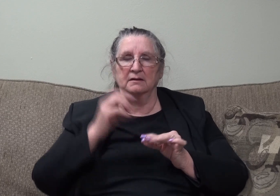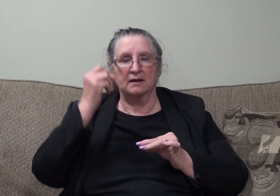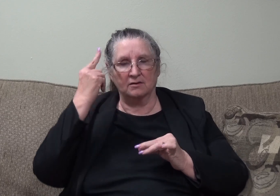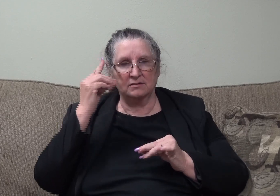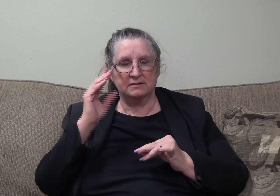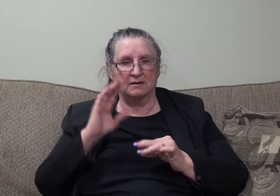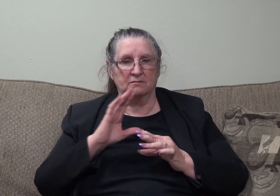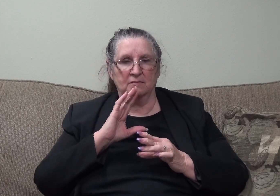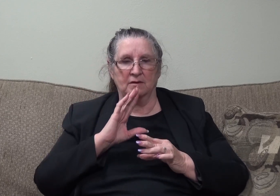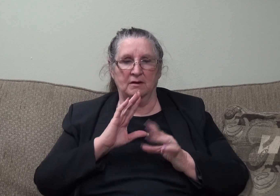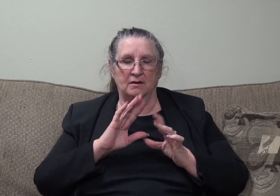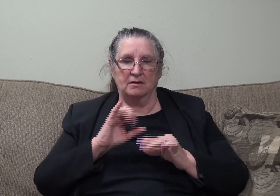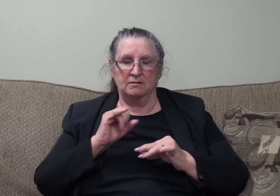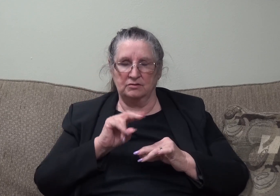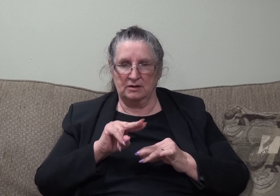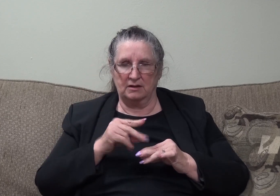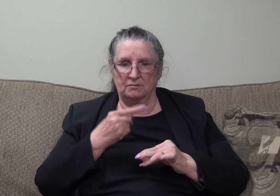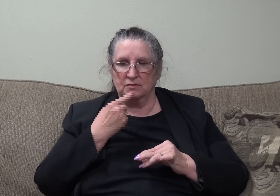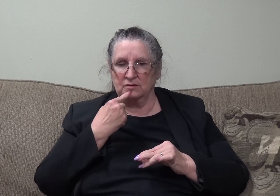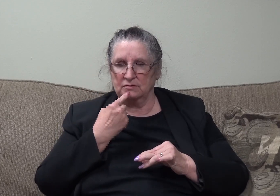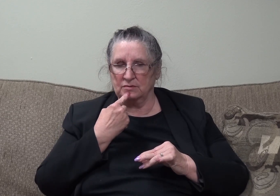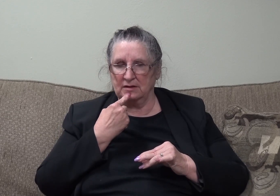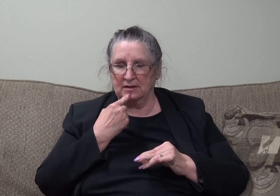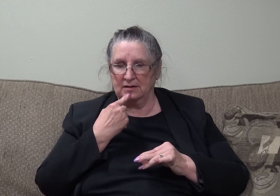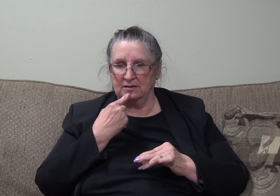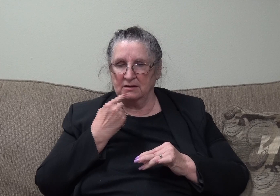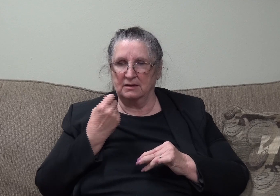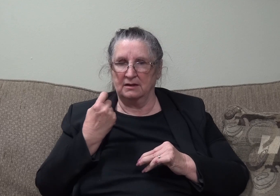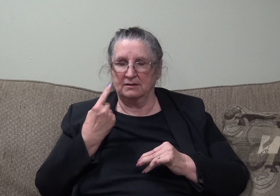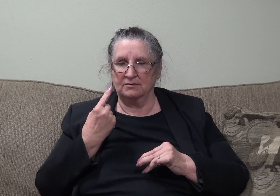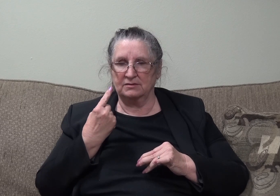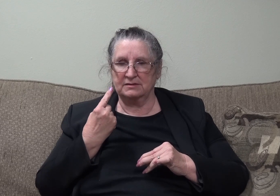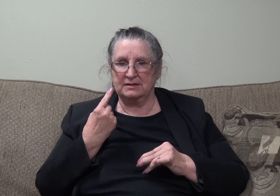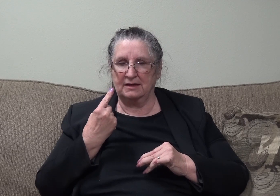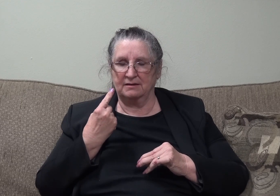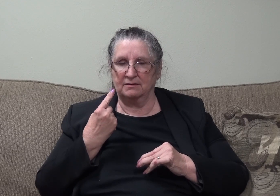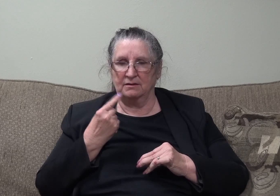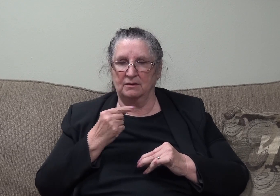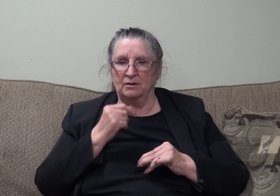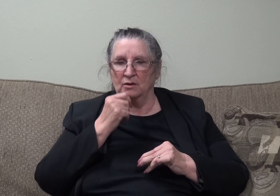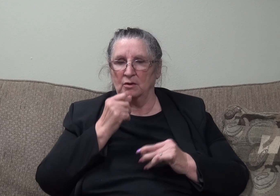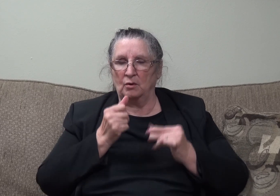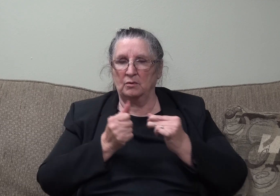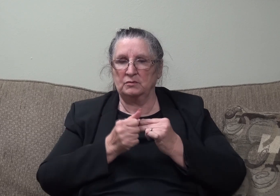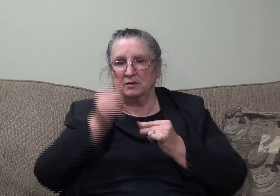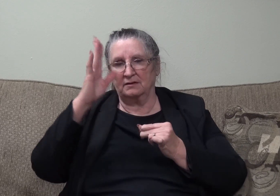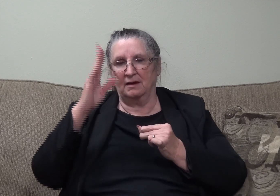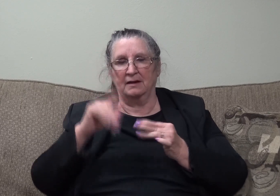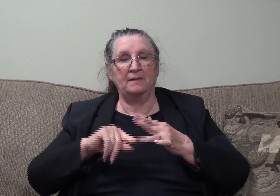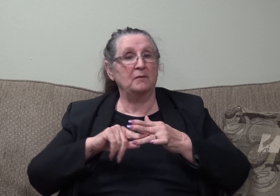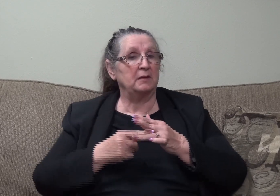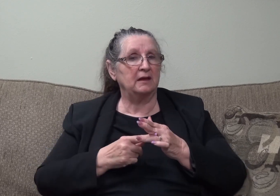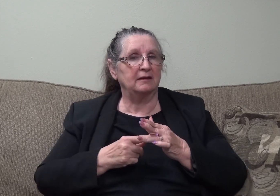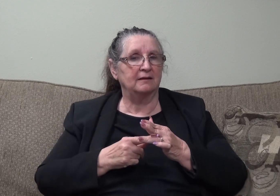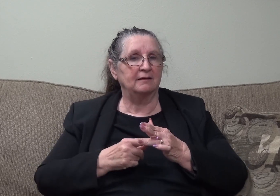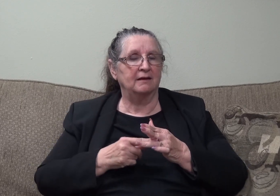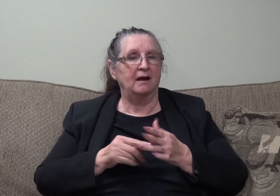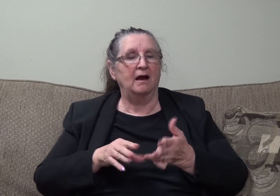what Johnny was trying to explain to us and who was there with God in the beginning. And, of course, I learned, as you